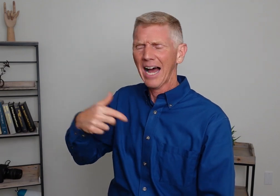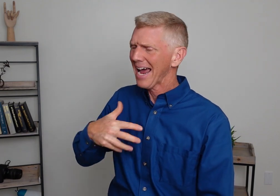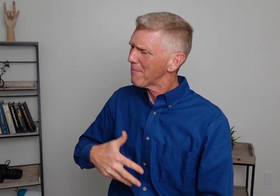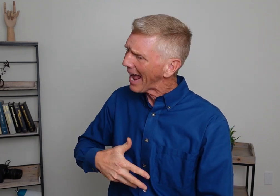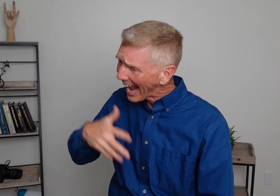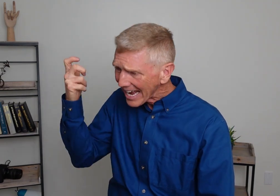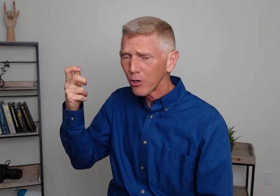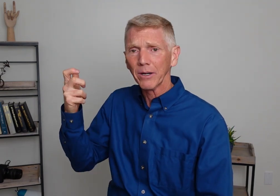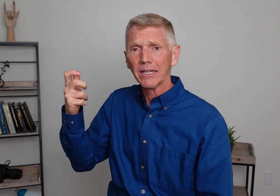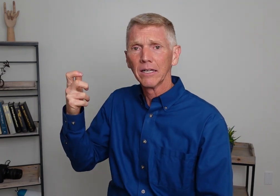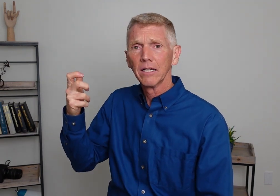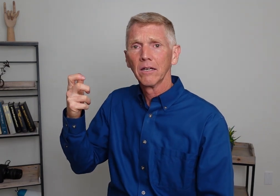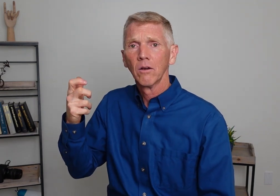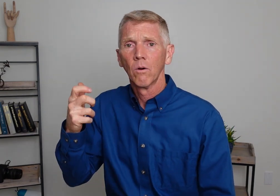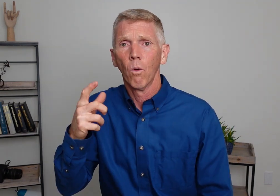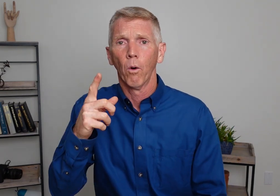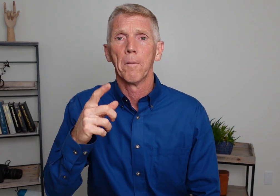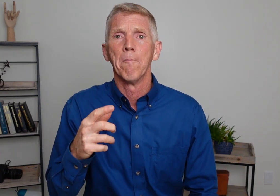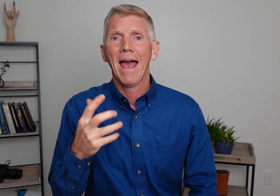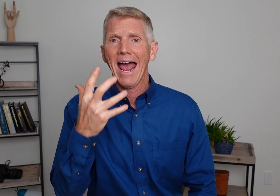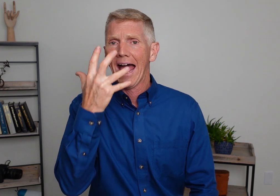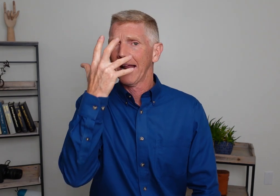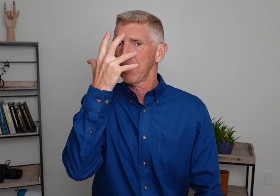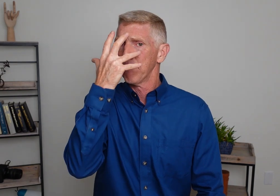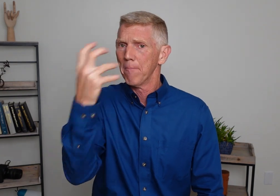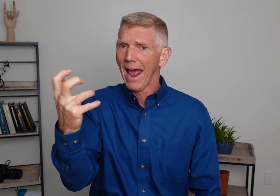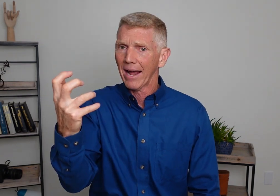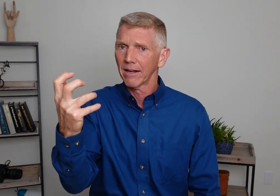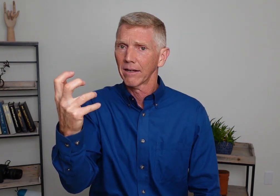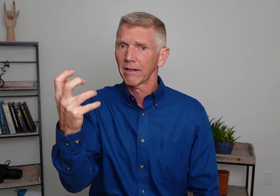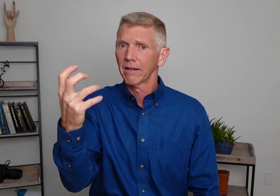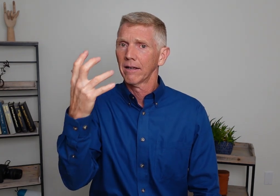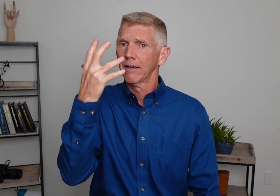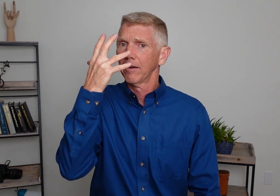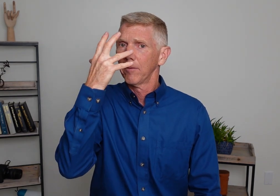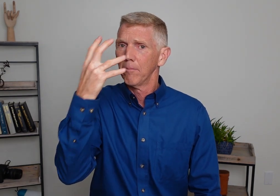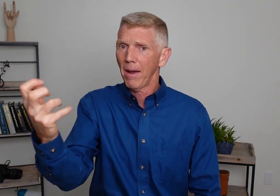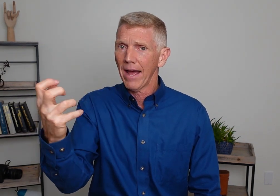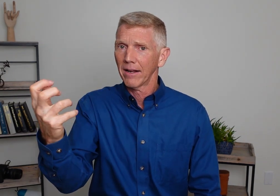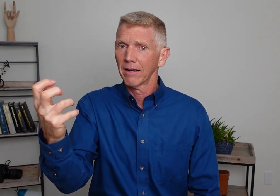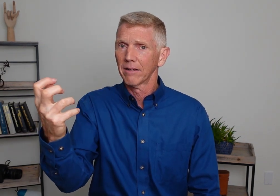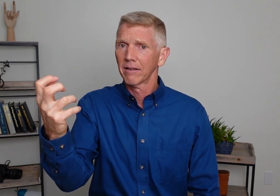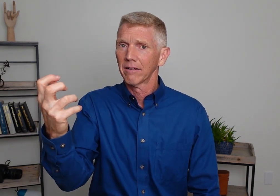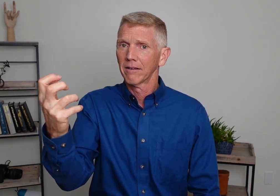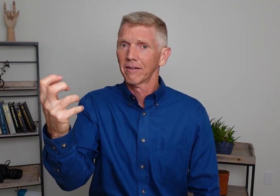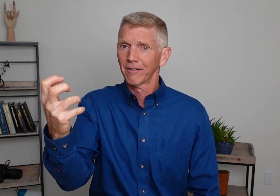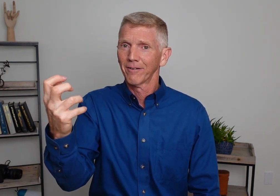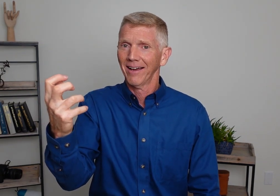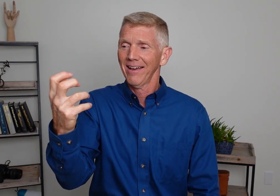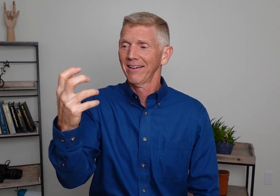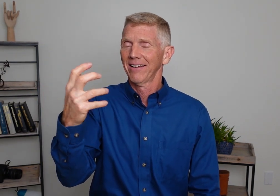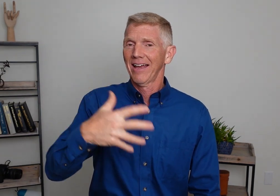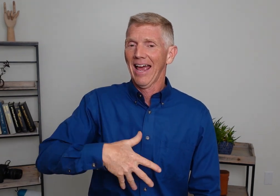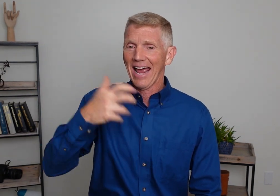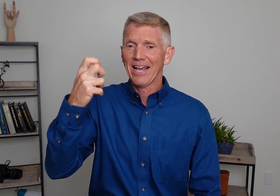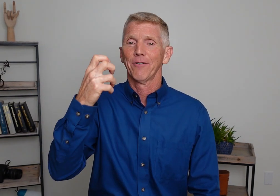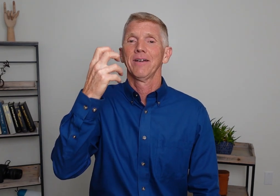I am angry. Or mad. Mad. Mad. Okay. Angry